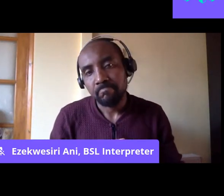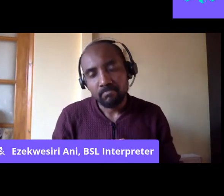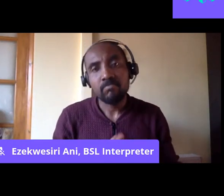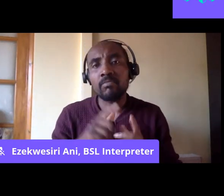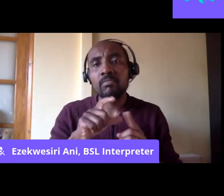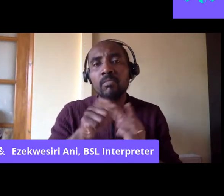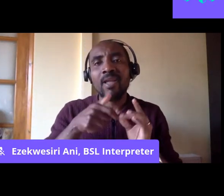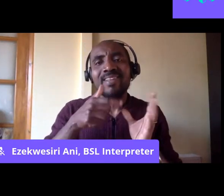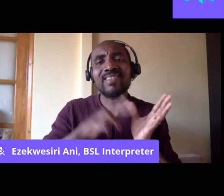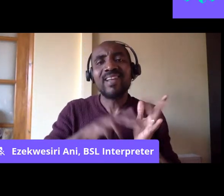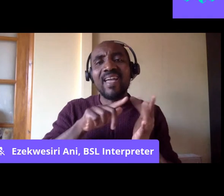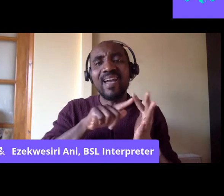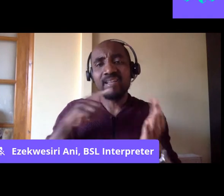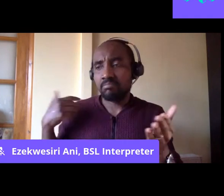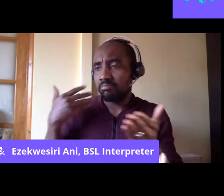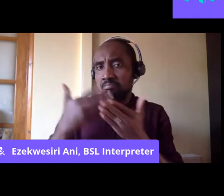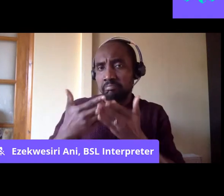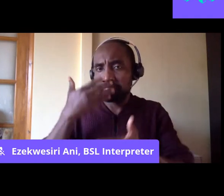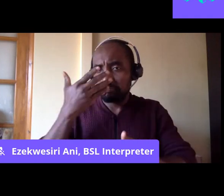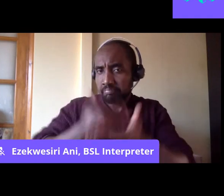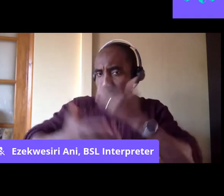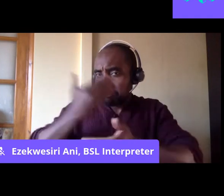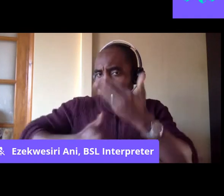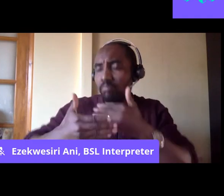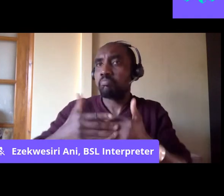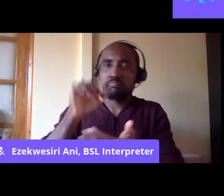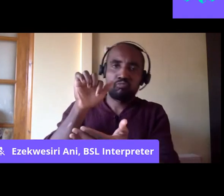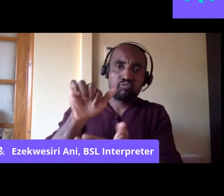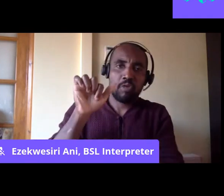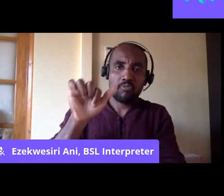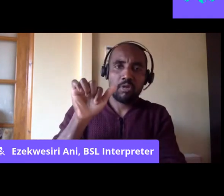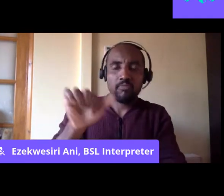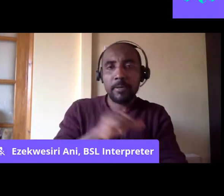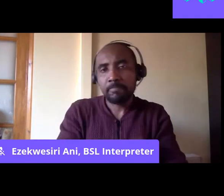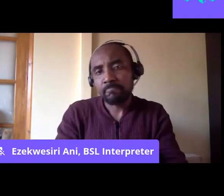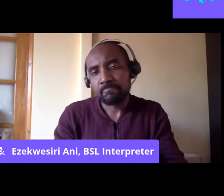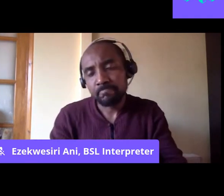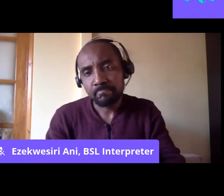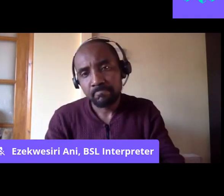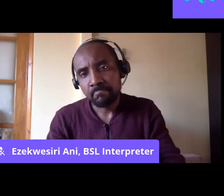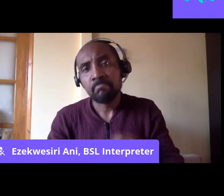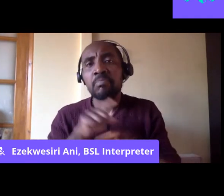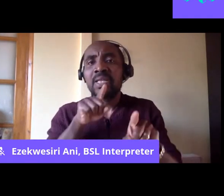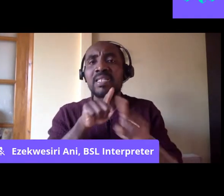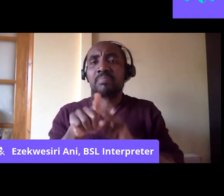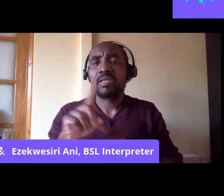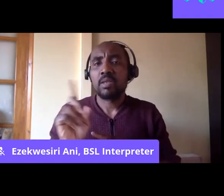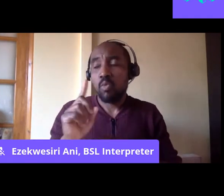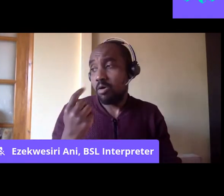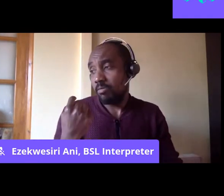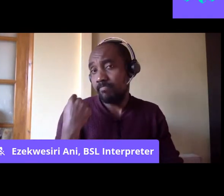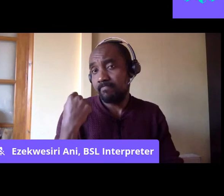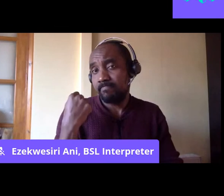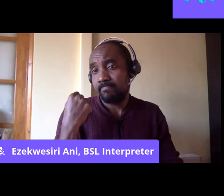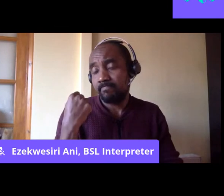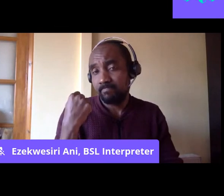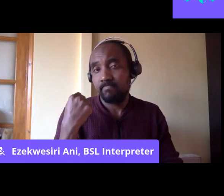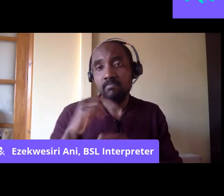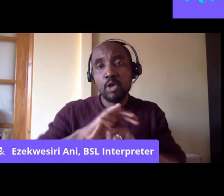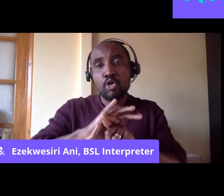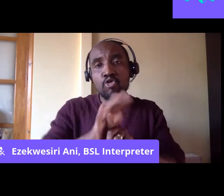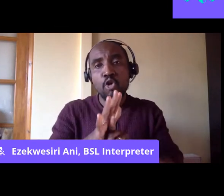Diane has mentioned is absolutely correct, particularly highlighted during this period of COVID.